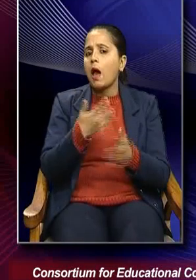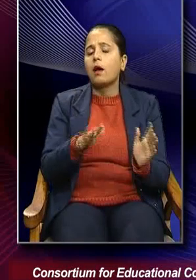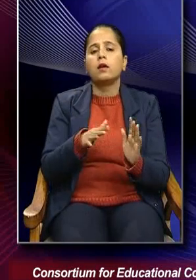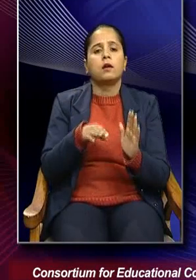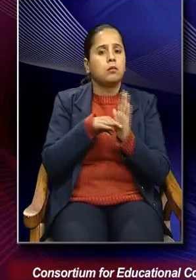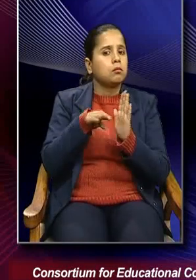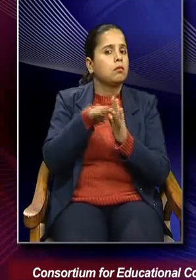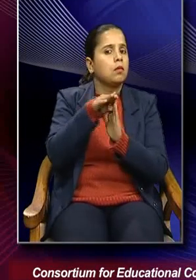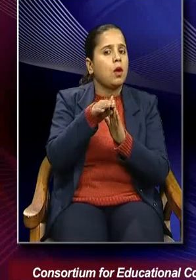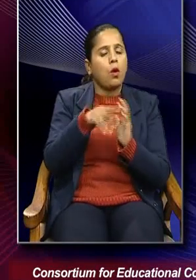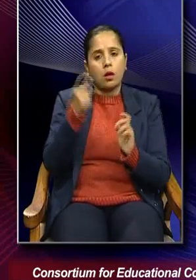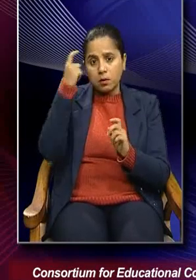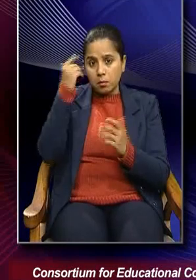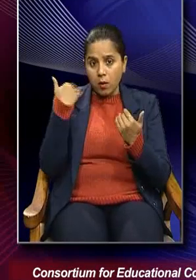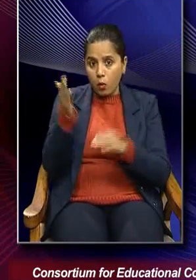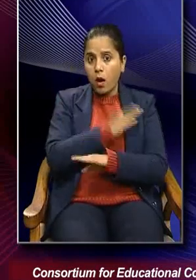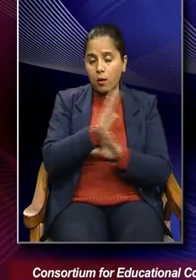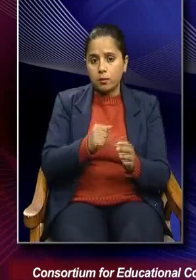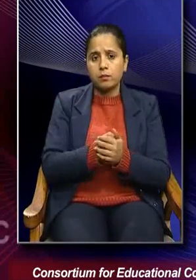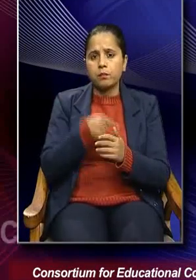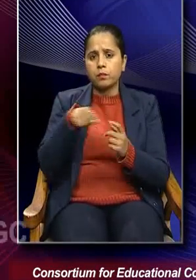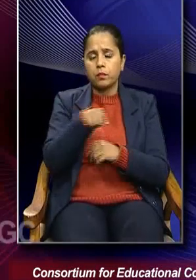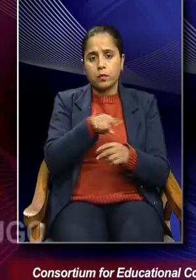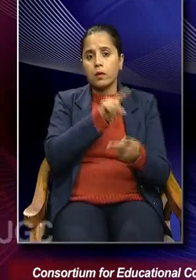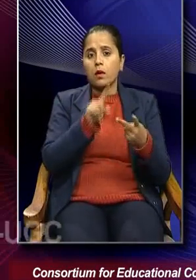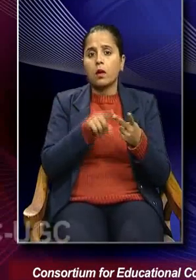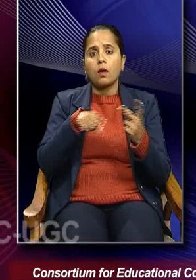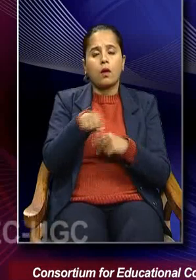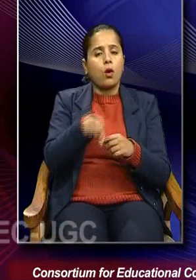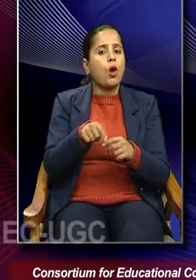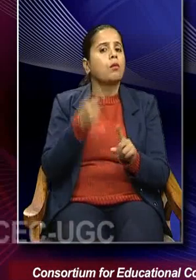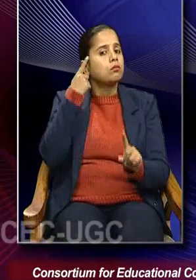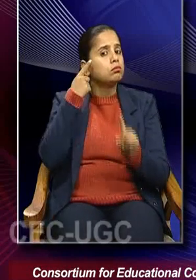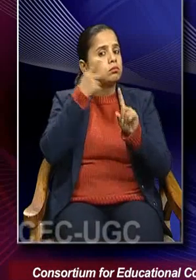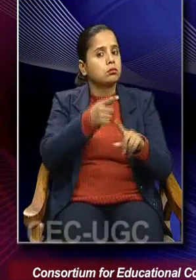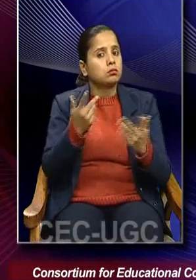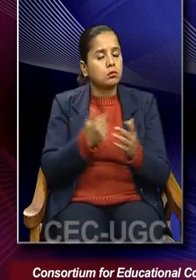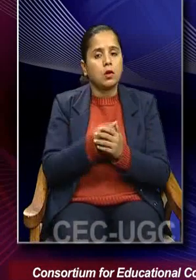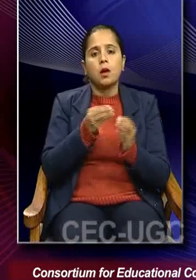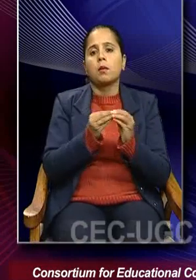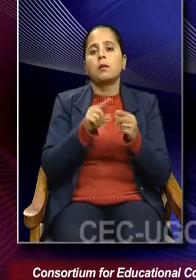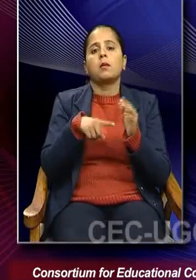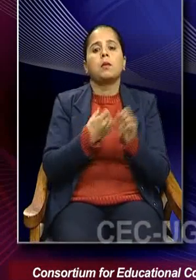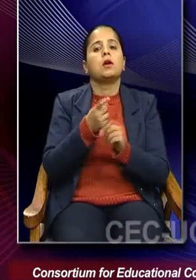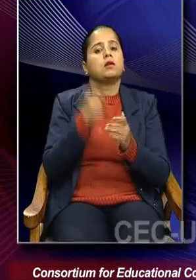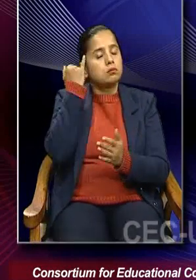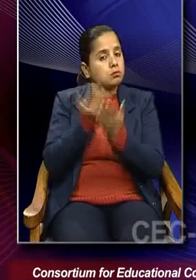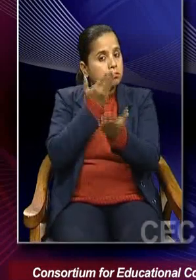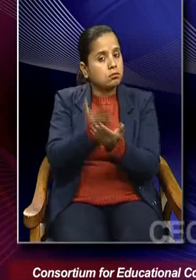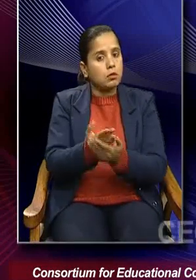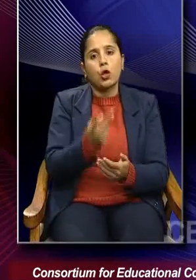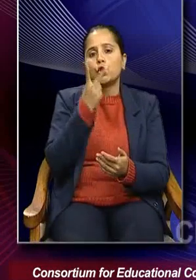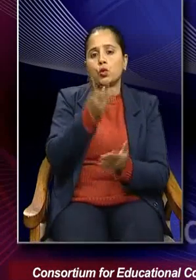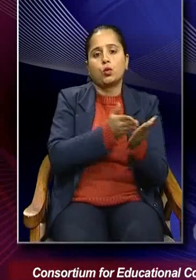assumption. The unrespectability motive, Berger suggests that there are two